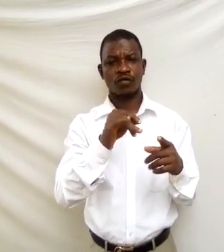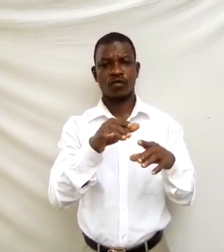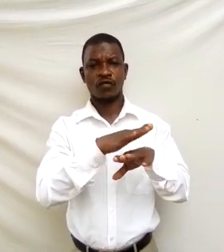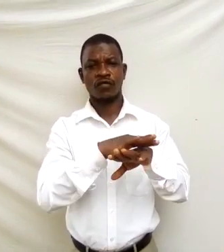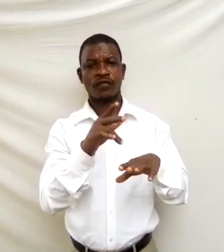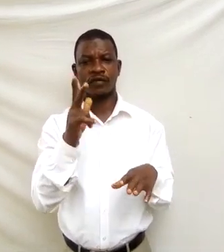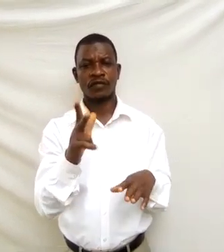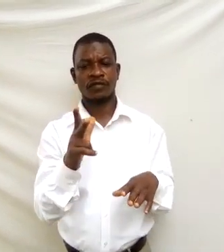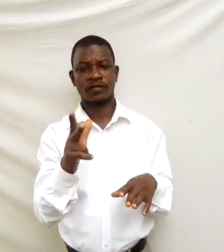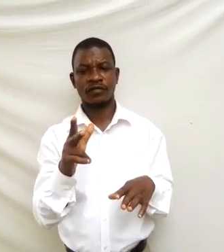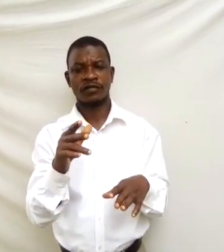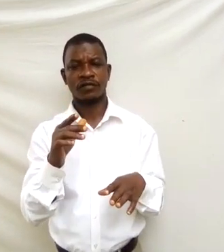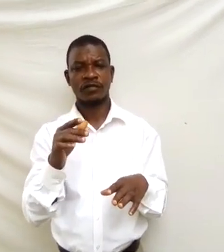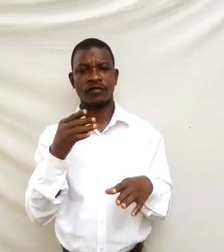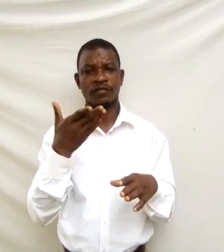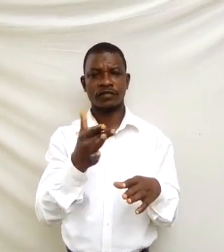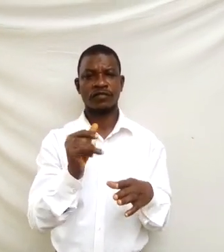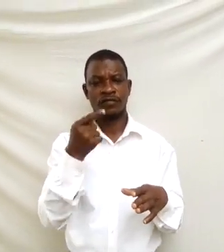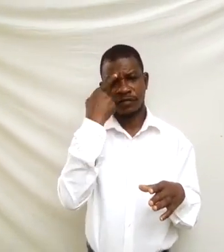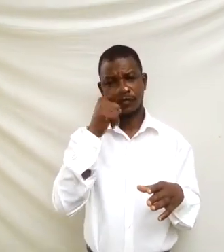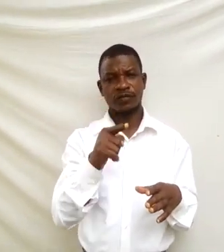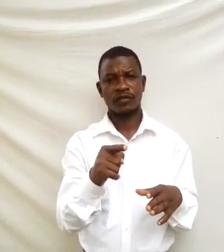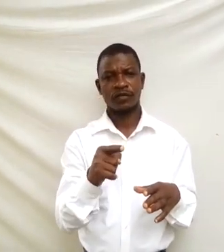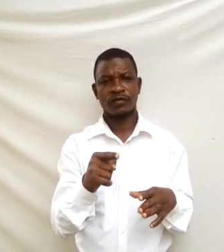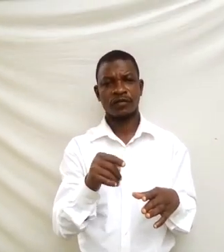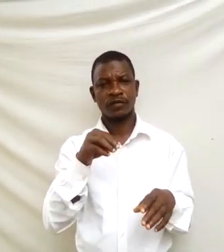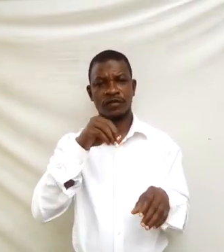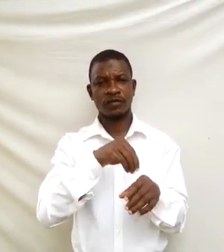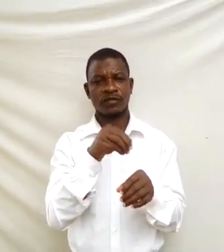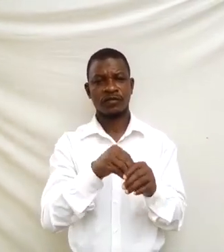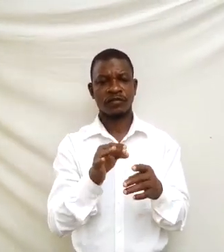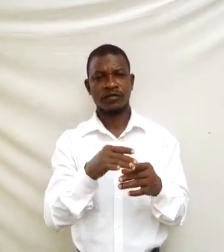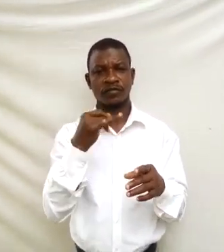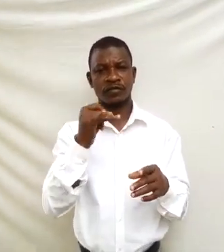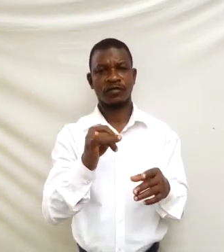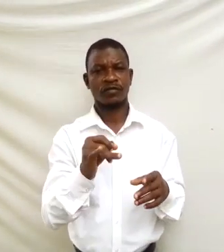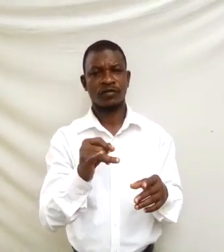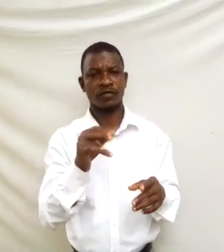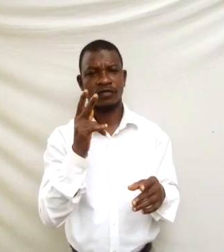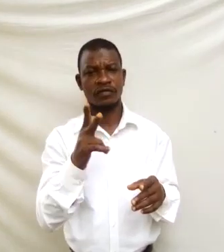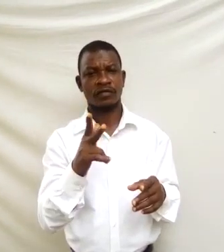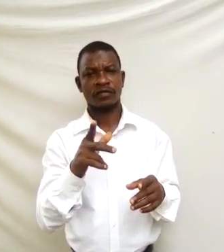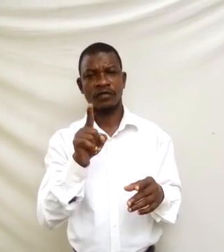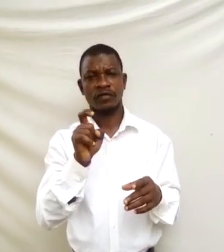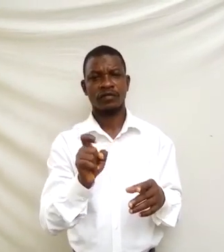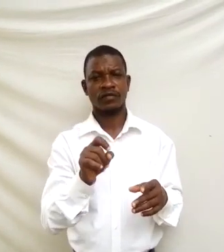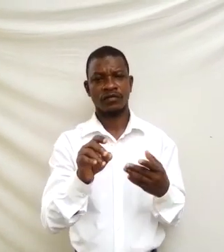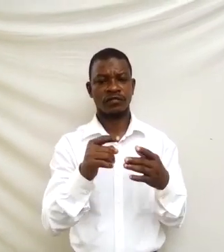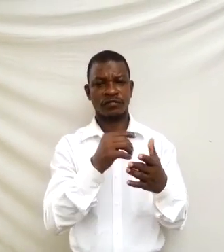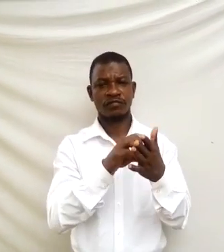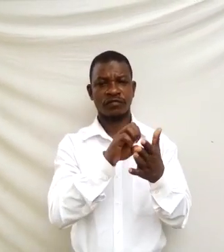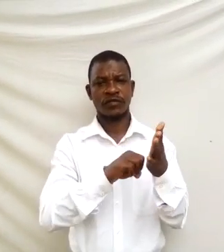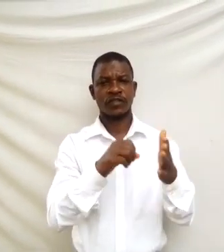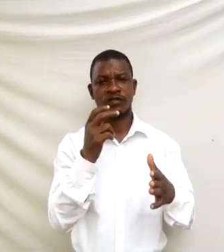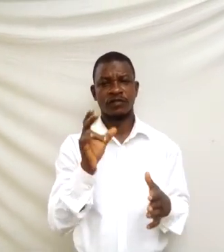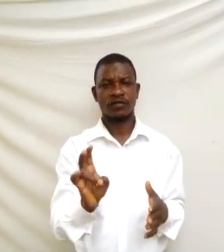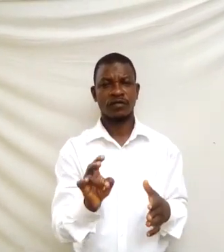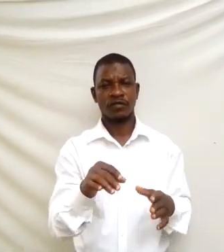therefore integral of 3x minus seven all raised to power